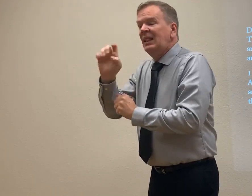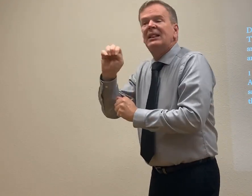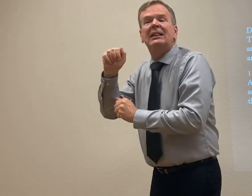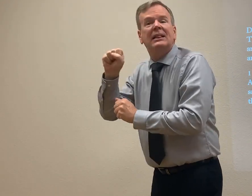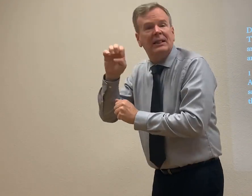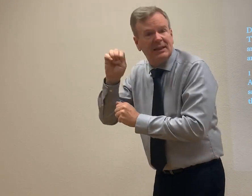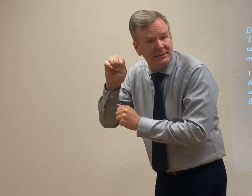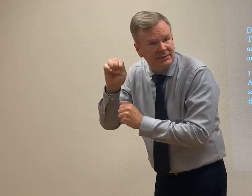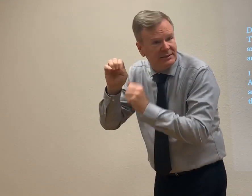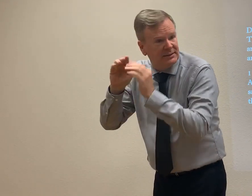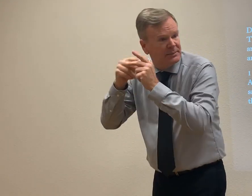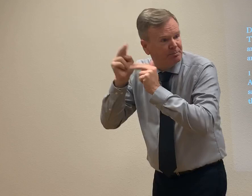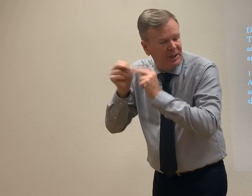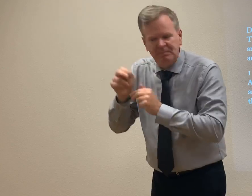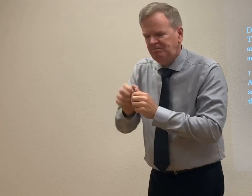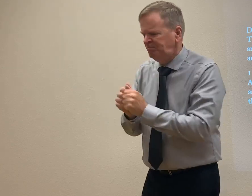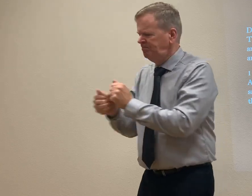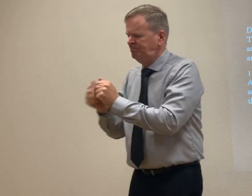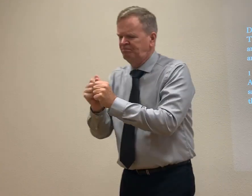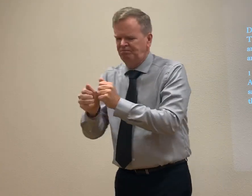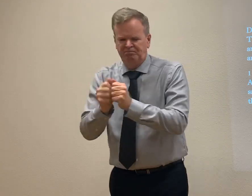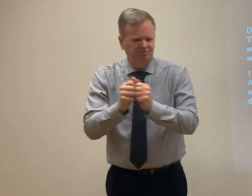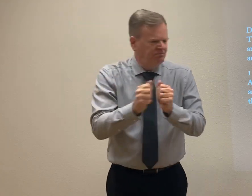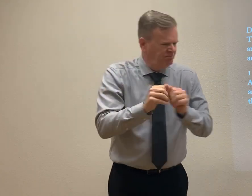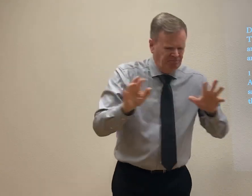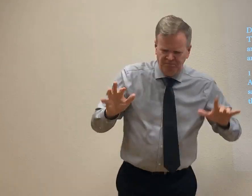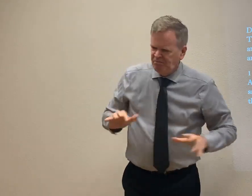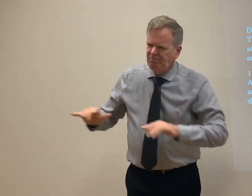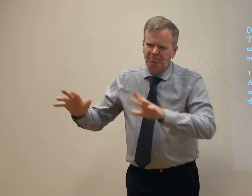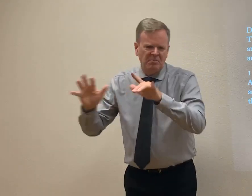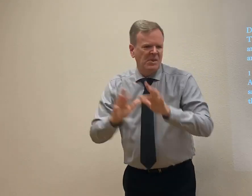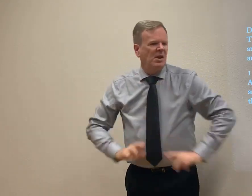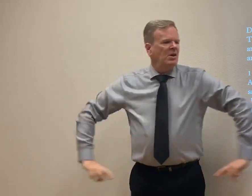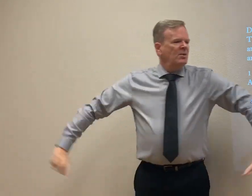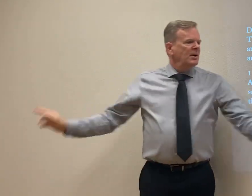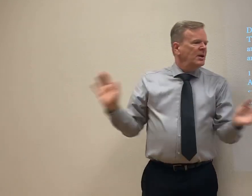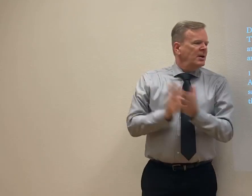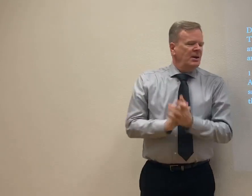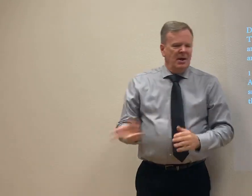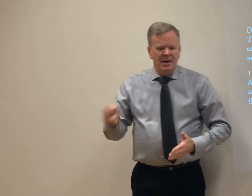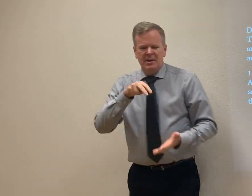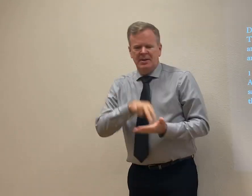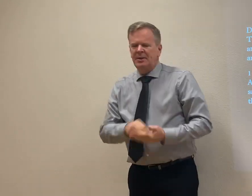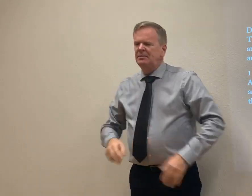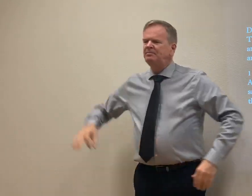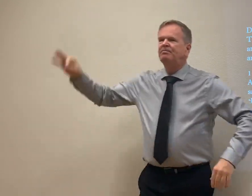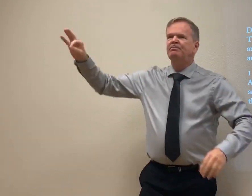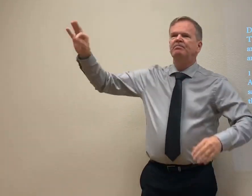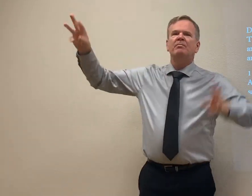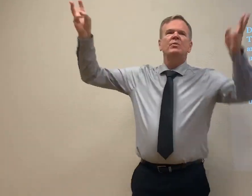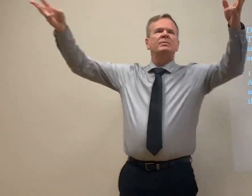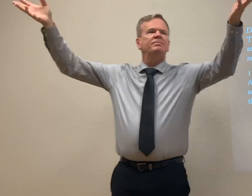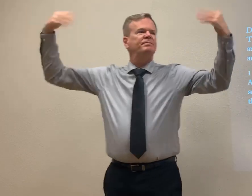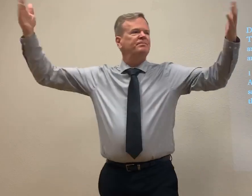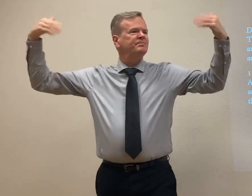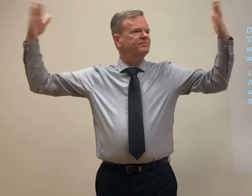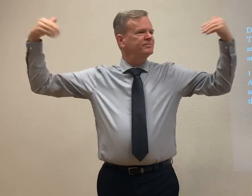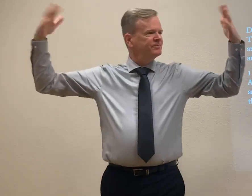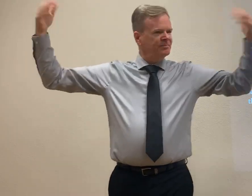Bought things. Paid for a lease on the building. Did all of that. Got everything squared away. He said, we're ready. Started preaching and witnessing